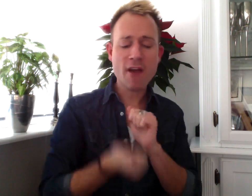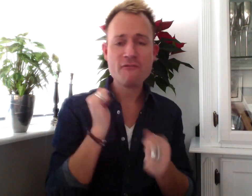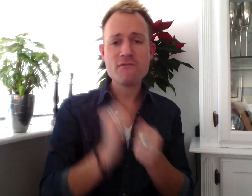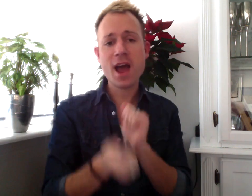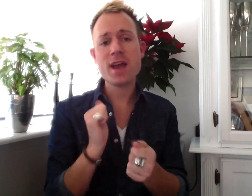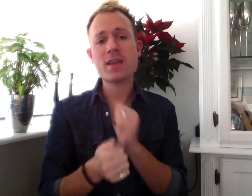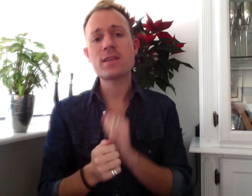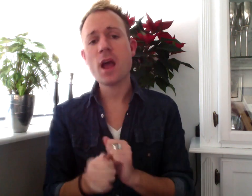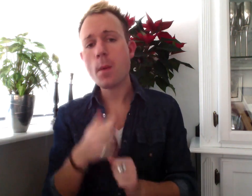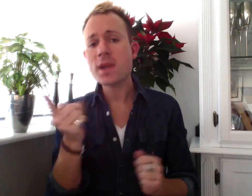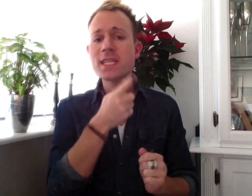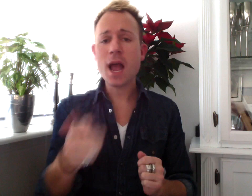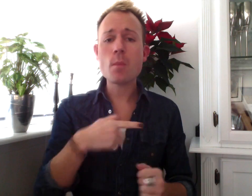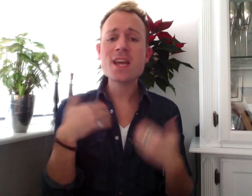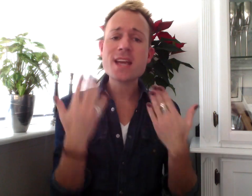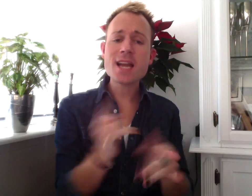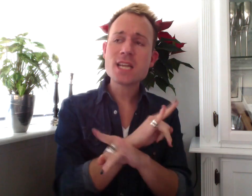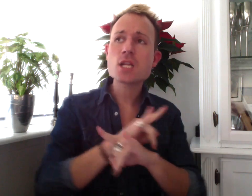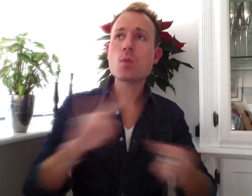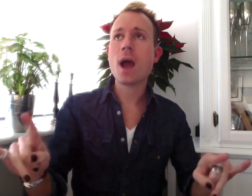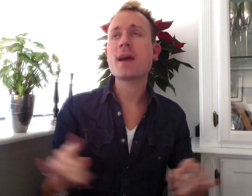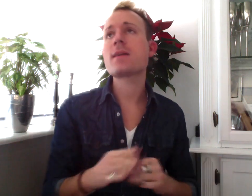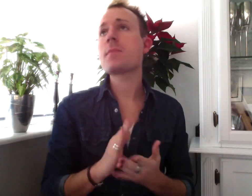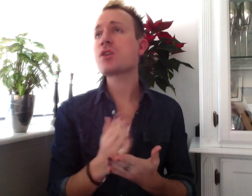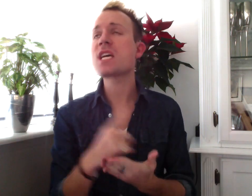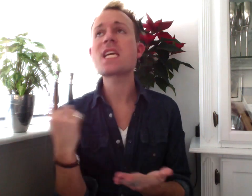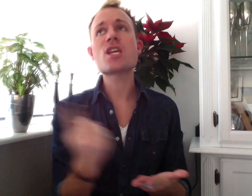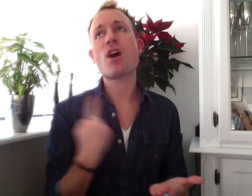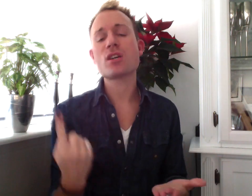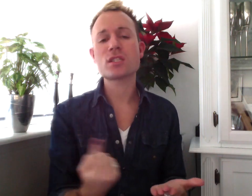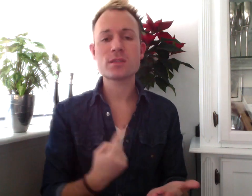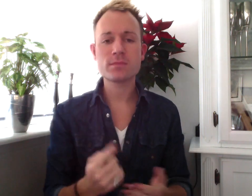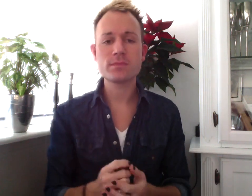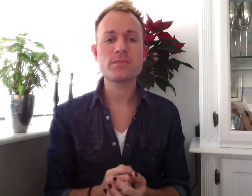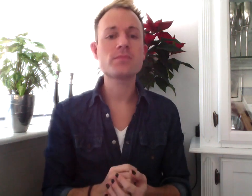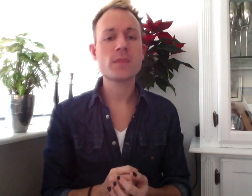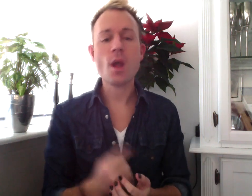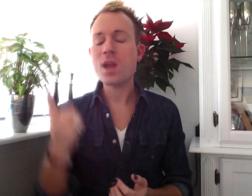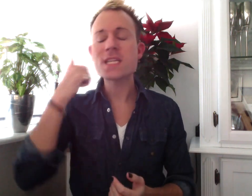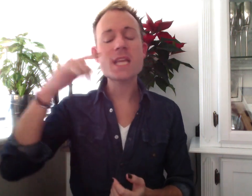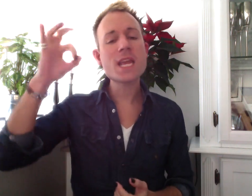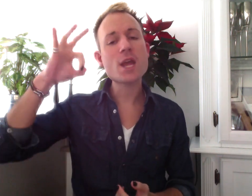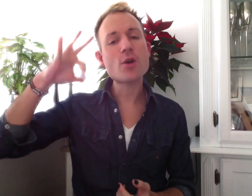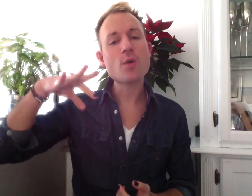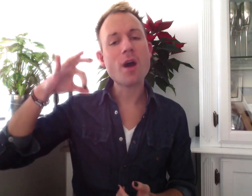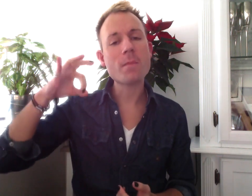to fight? How many times did we get it right between us? Only teardrops.